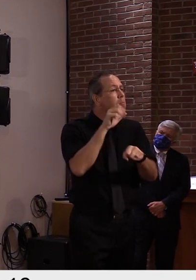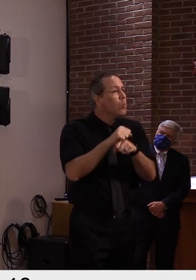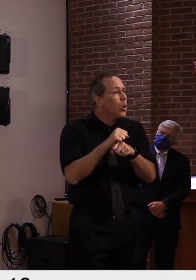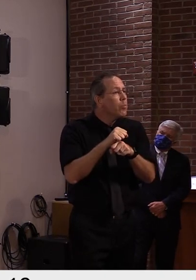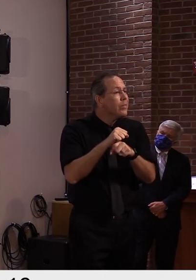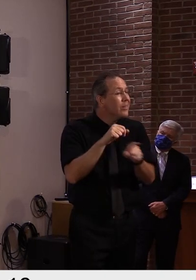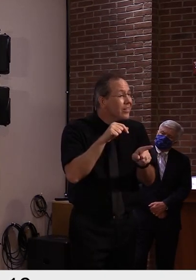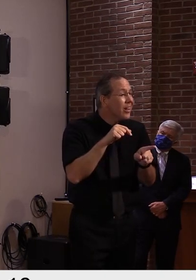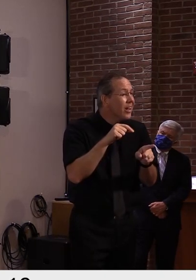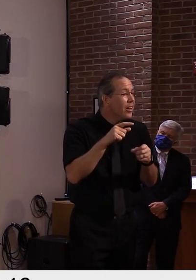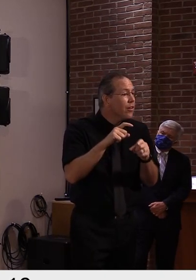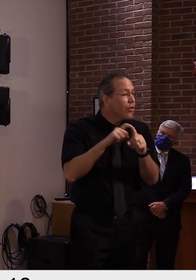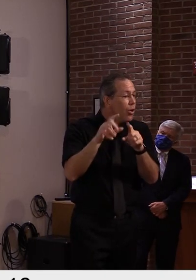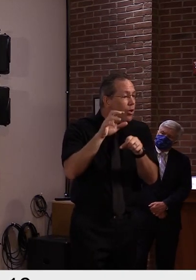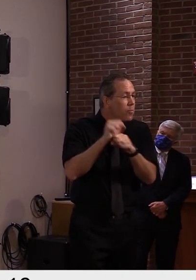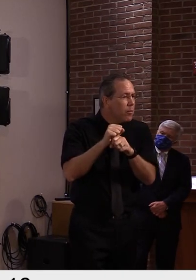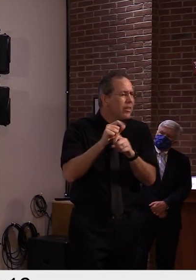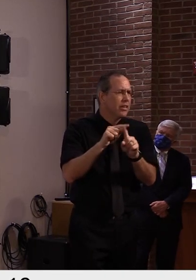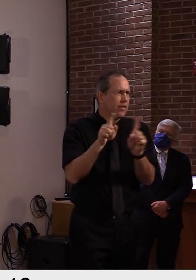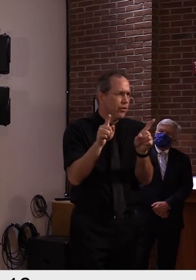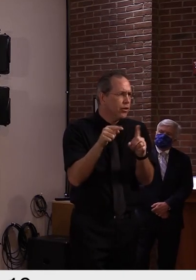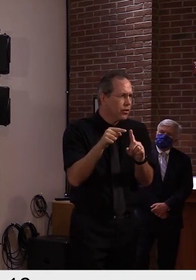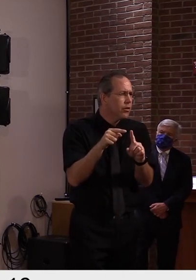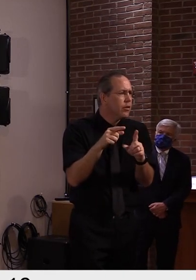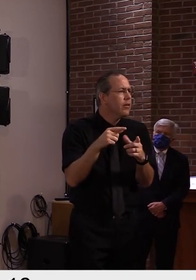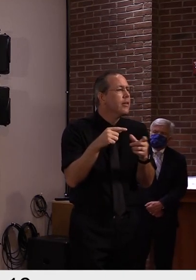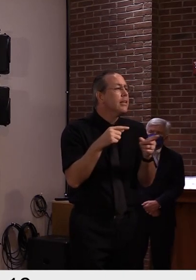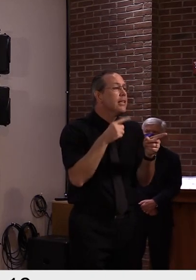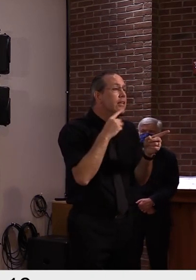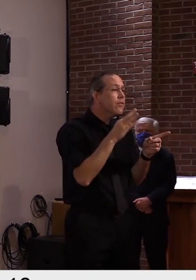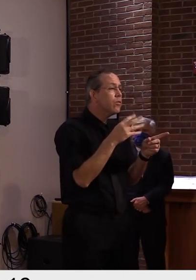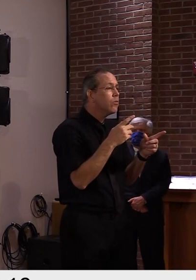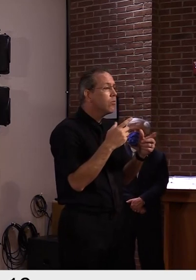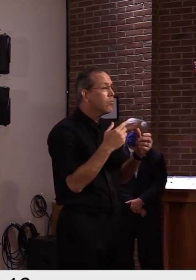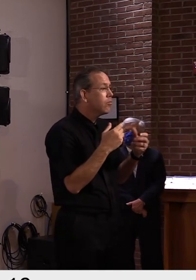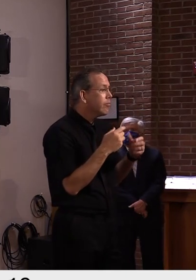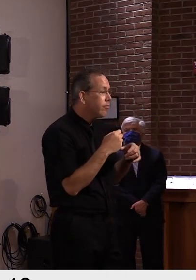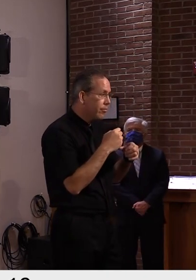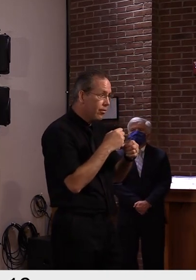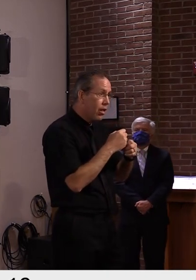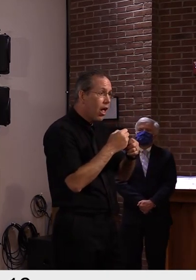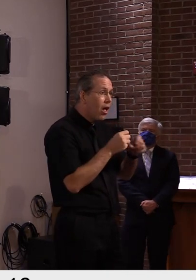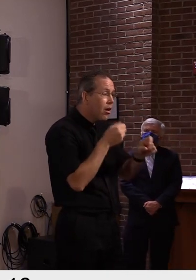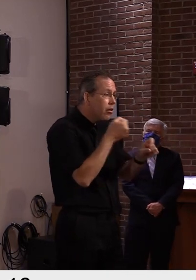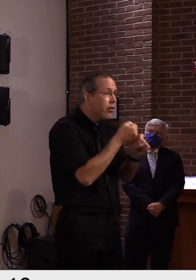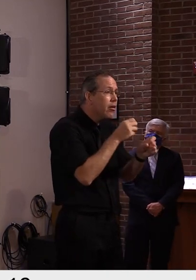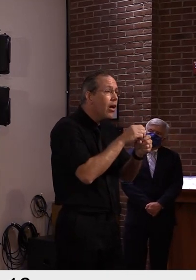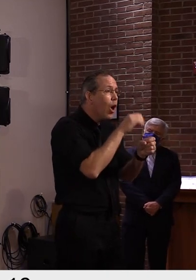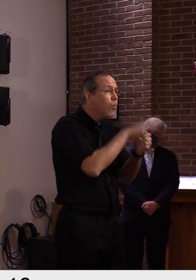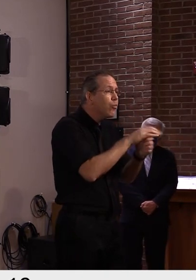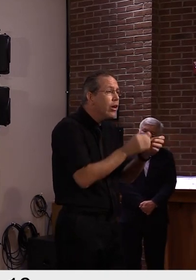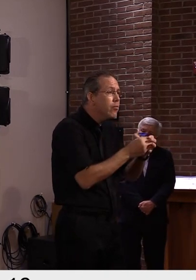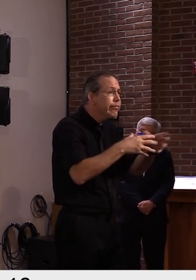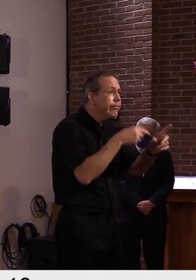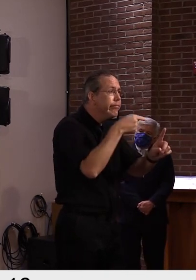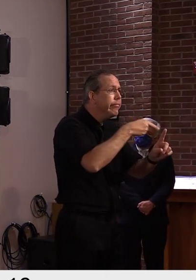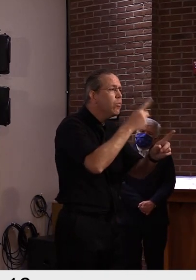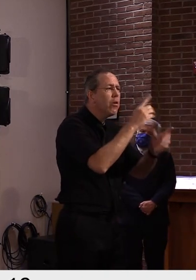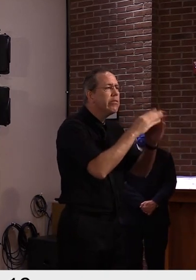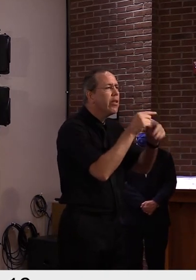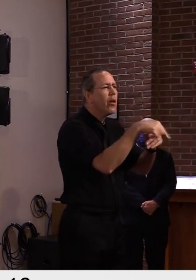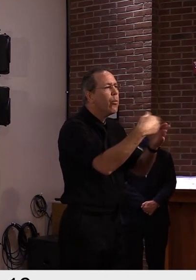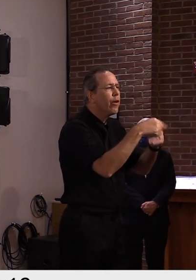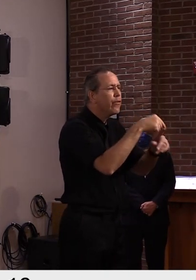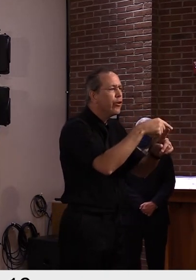as needed, uh, if there were an outbreak. Um, and so we're very strategic, uh, in making sure that the